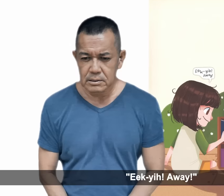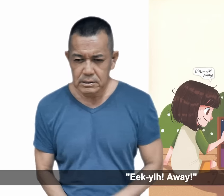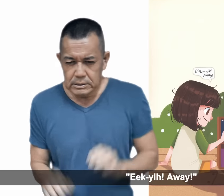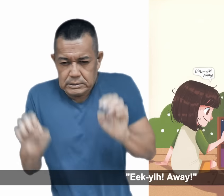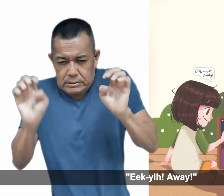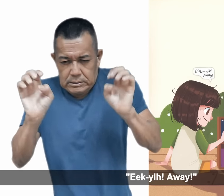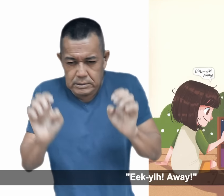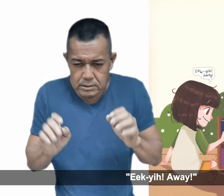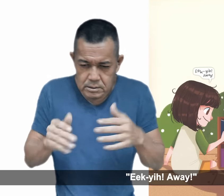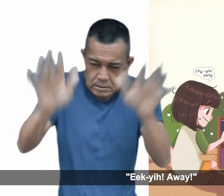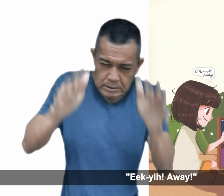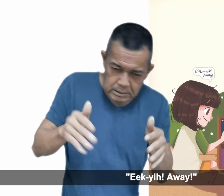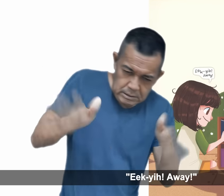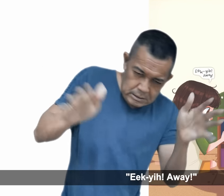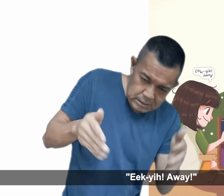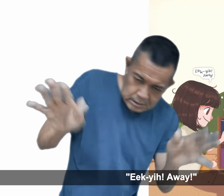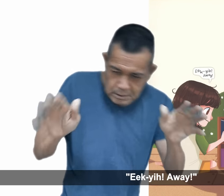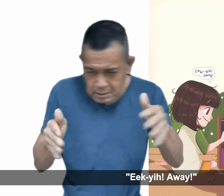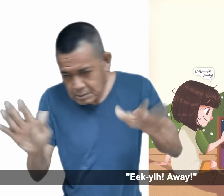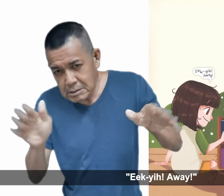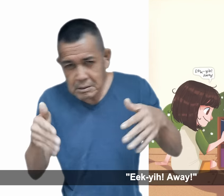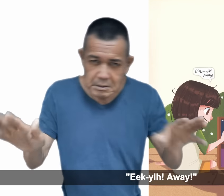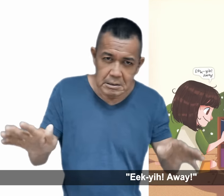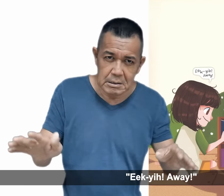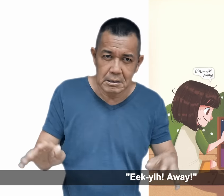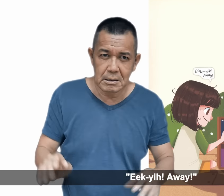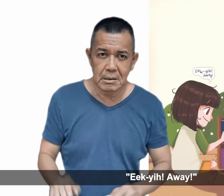Eee! Away!